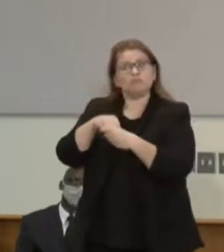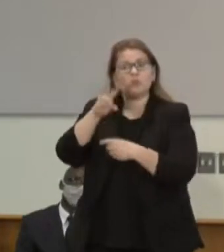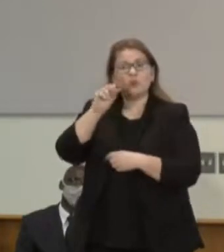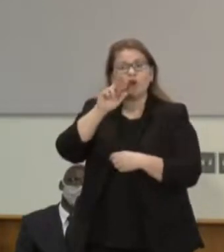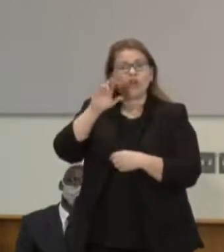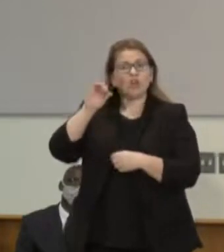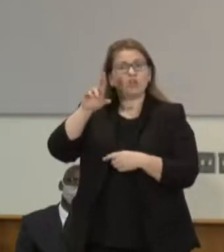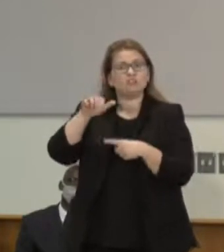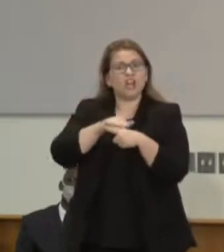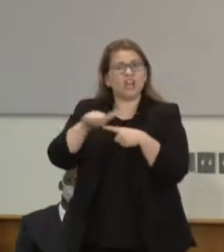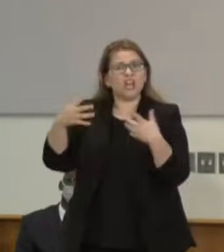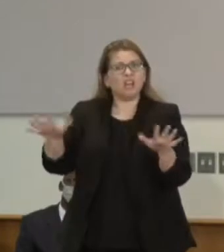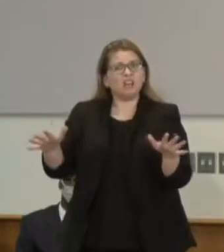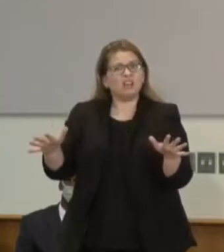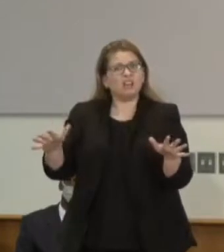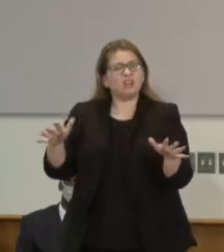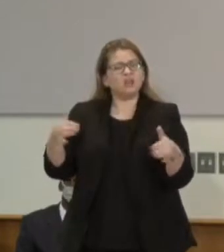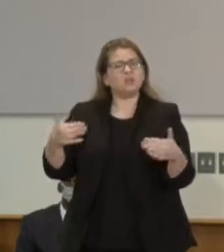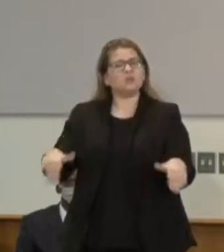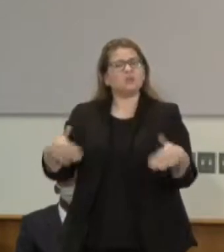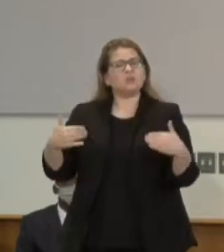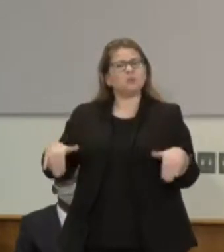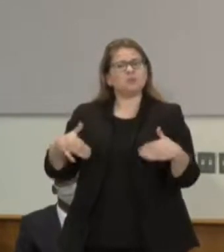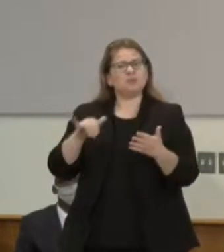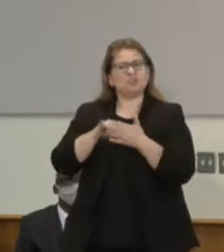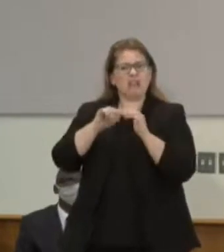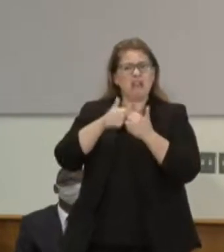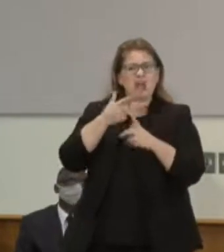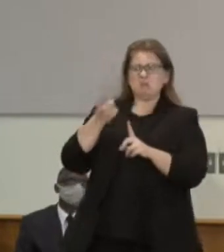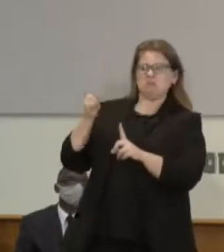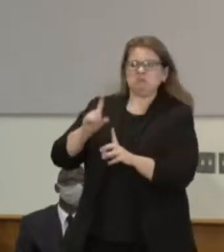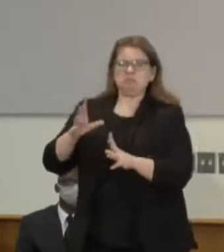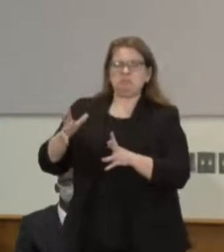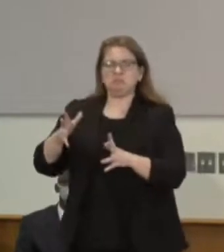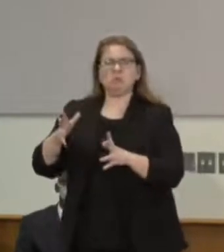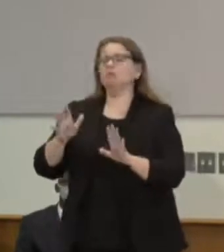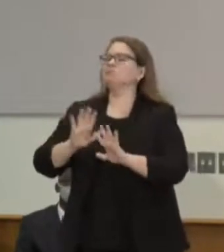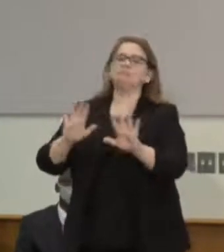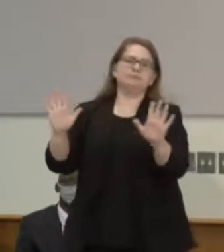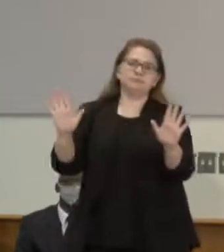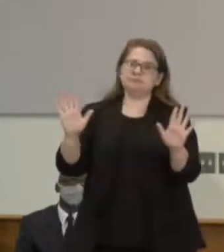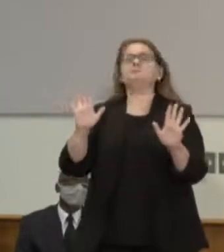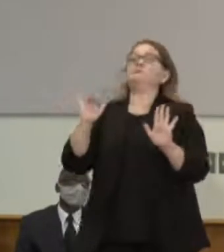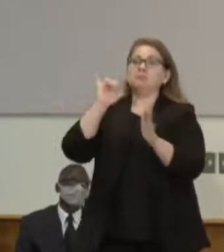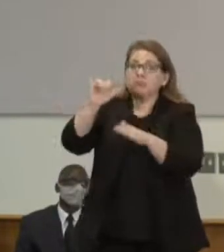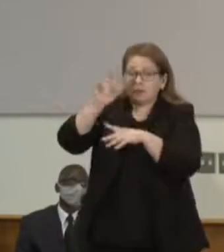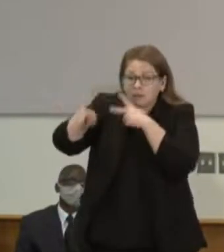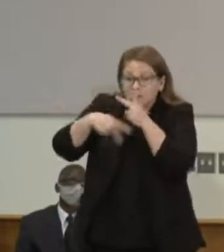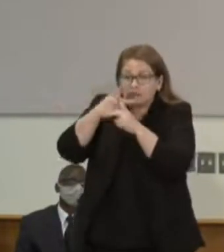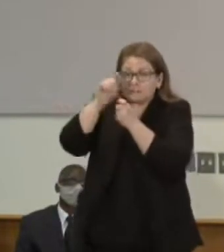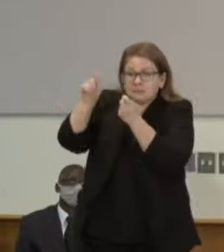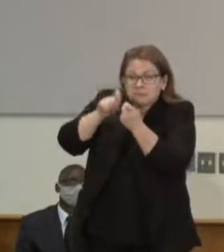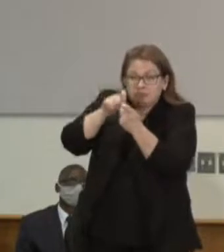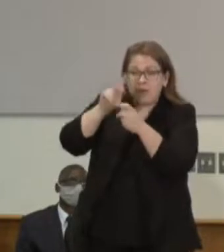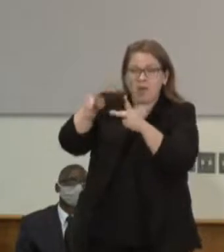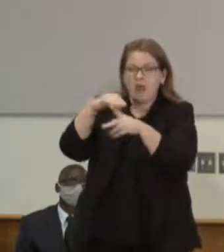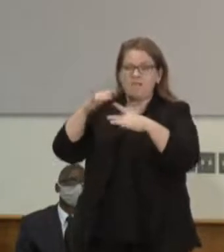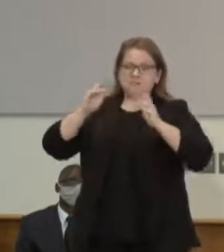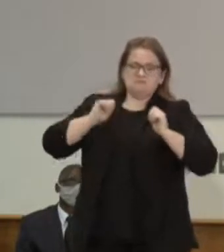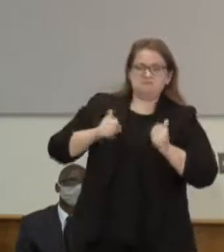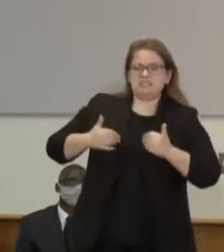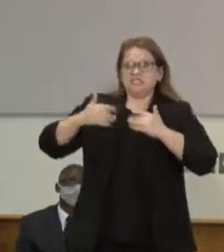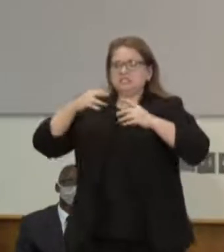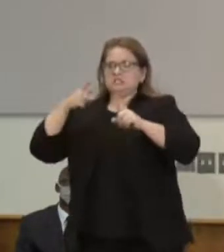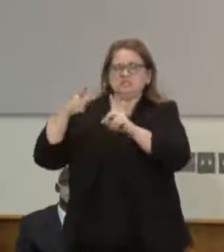this. There's a time and a place for that, and so there will be that. But the bigger story is, the bigger